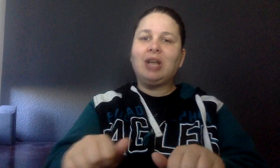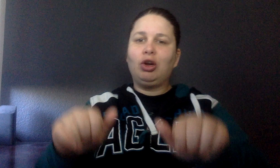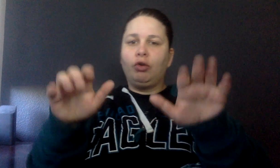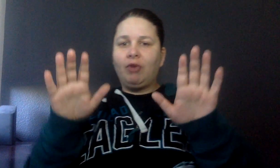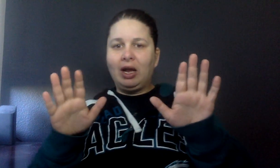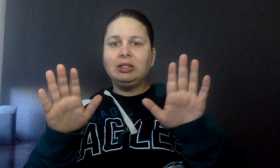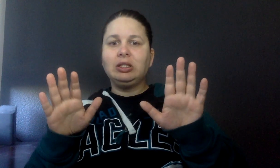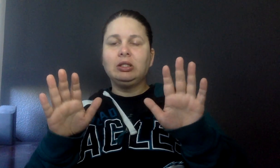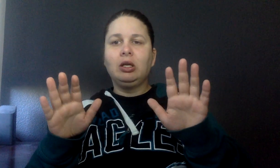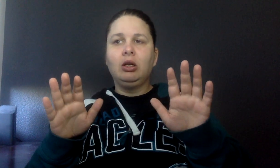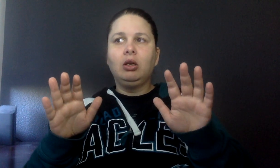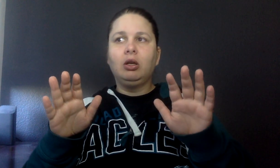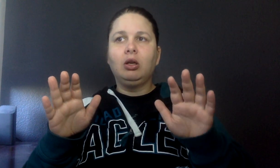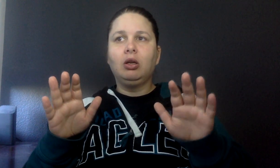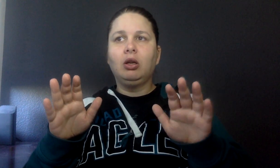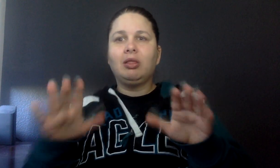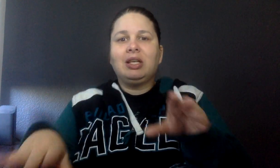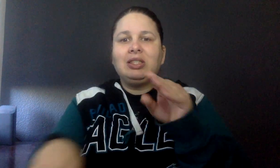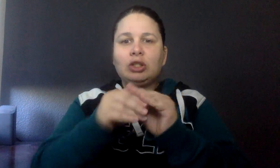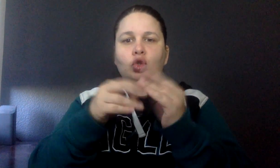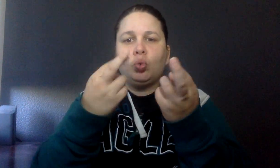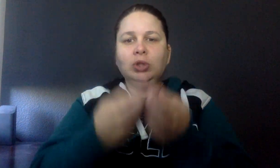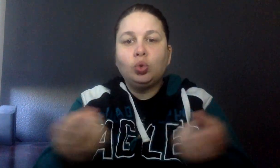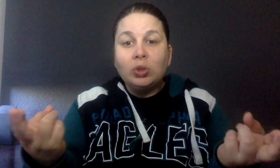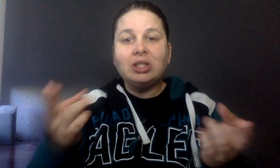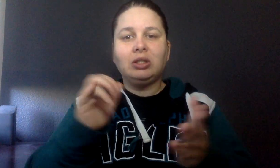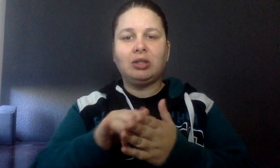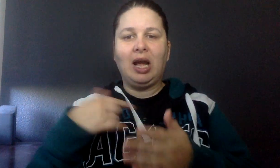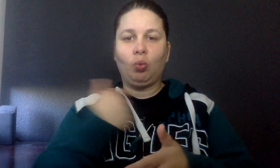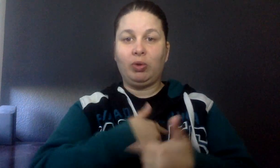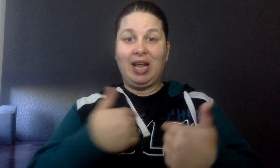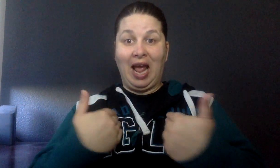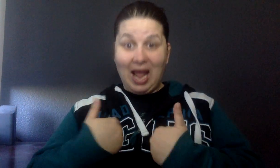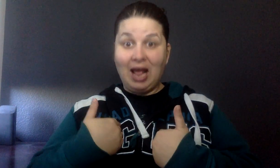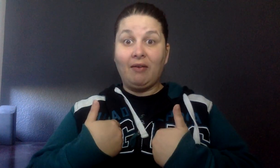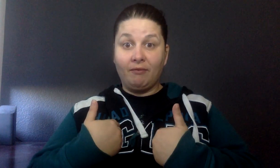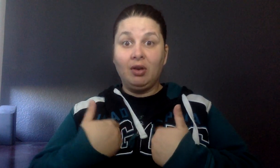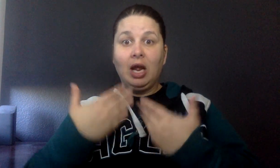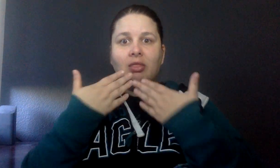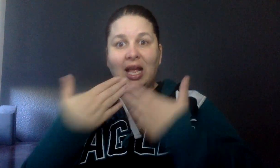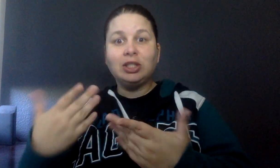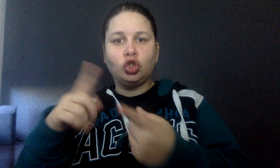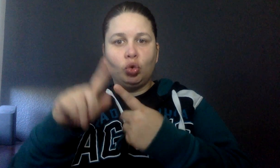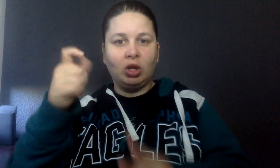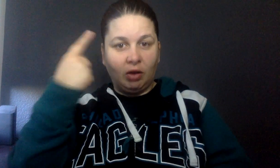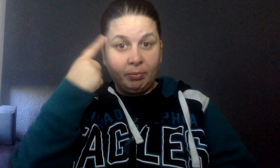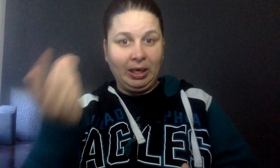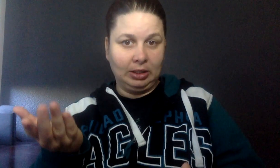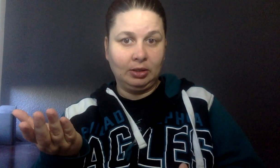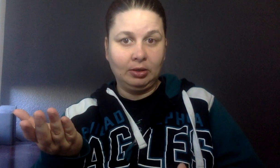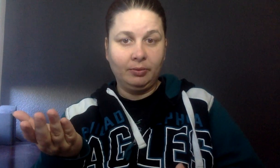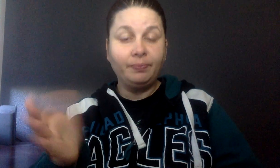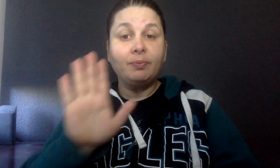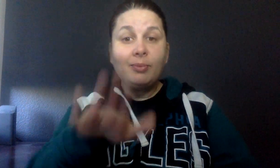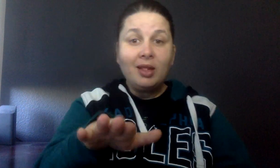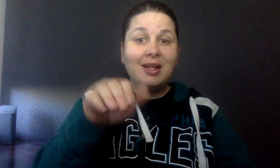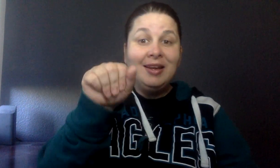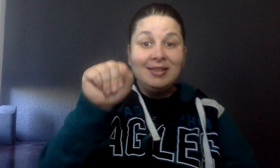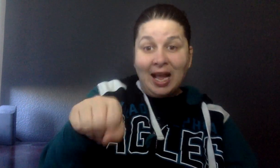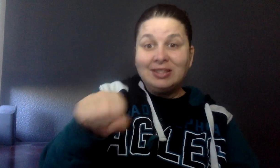satisfy the additional resources that we have based to the government? Yes,